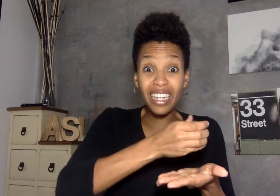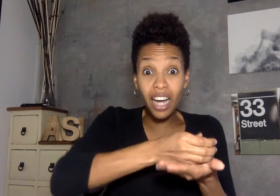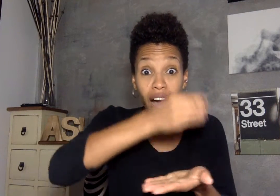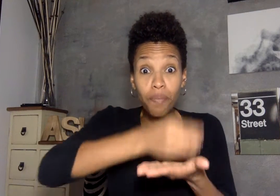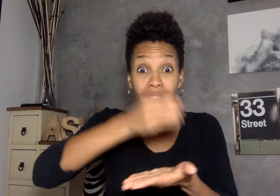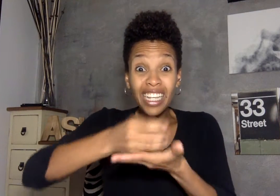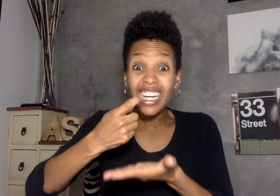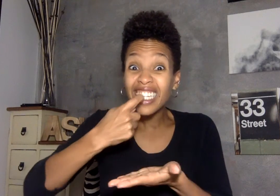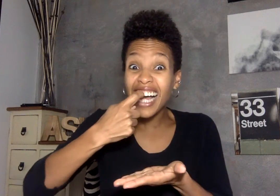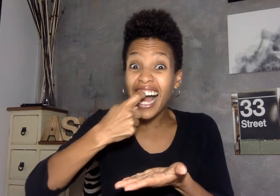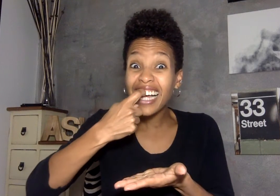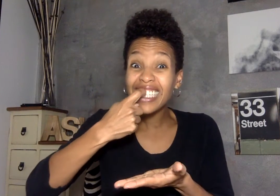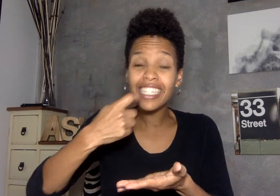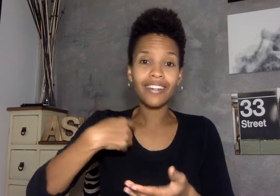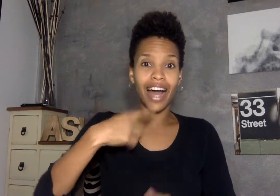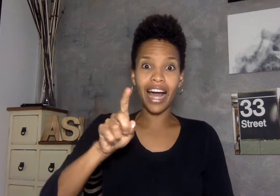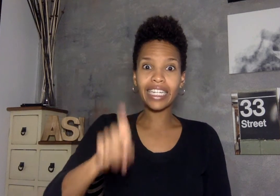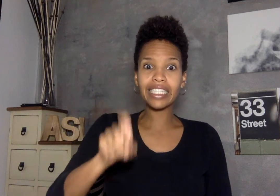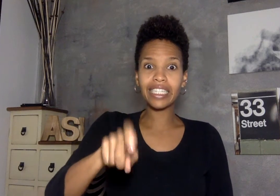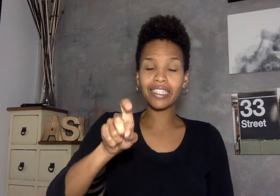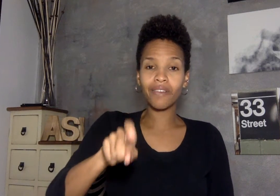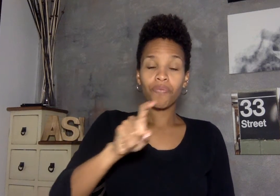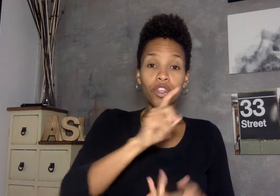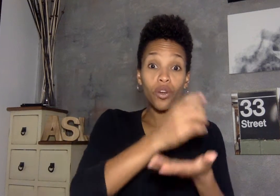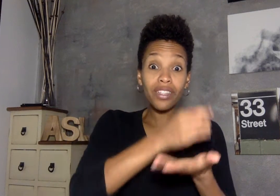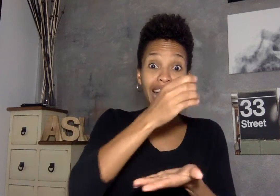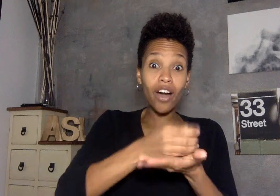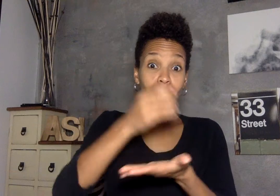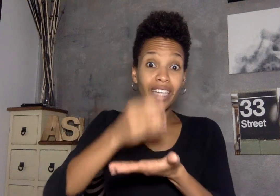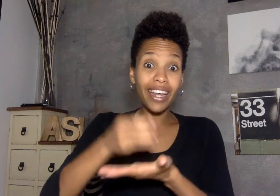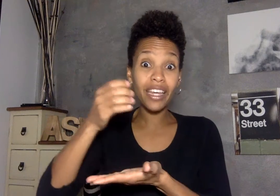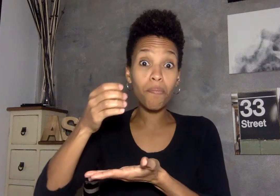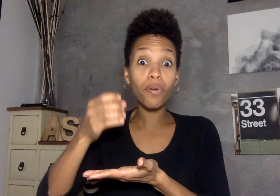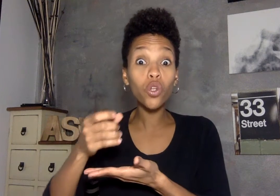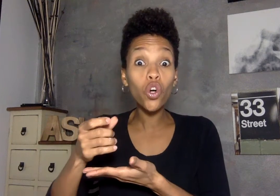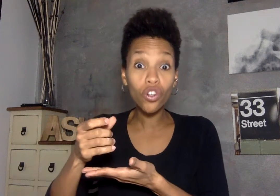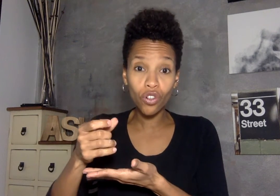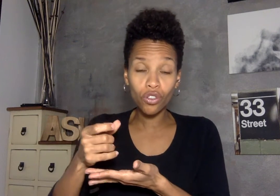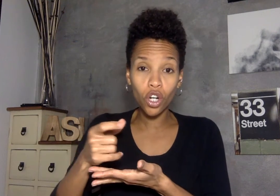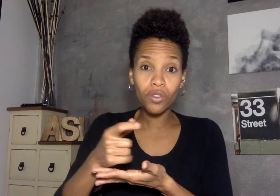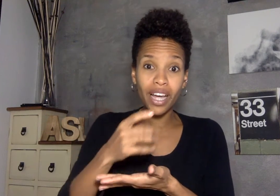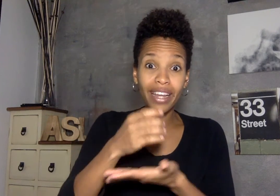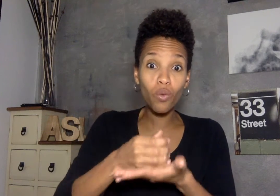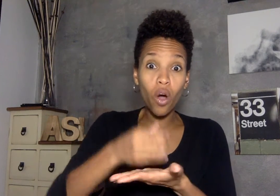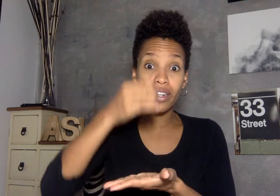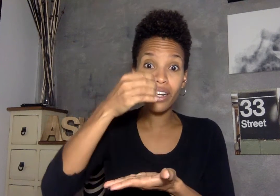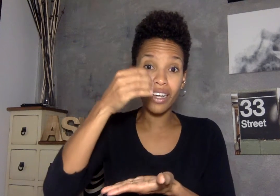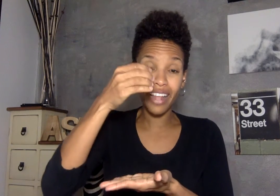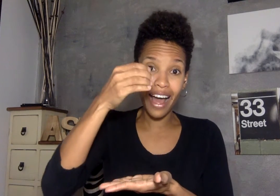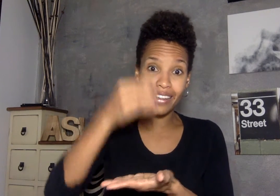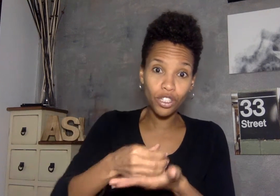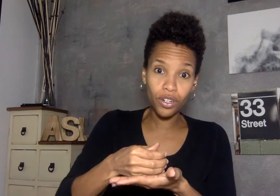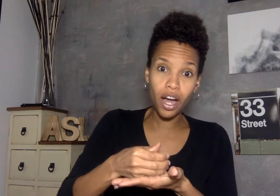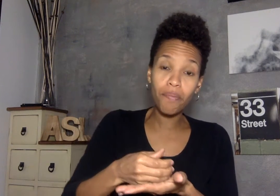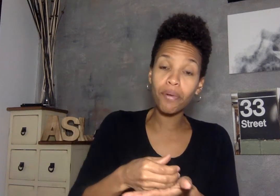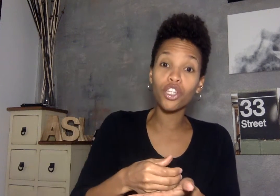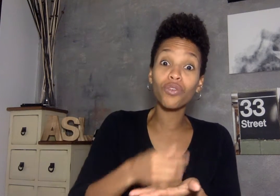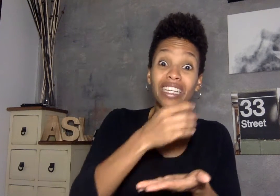cups glass i need notice how i'm signing it plural don't sign one glass or cup but you need